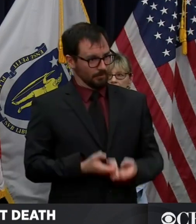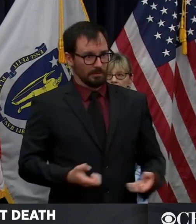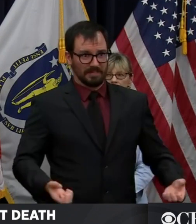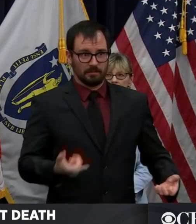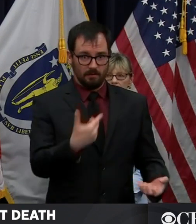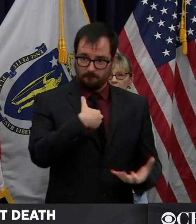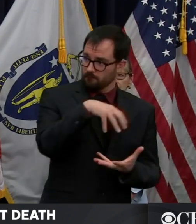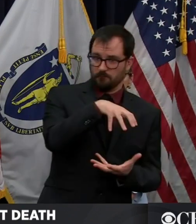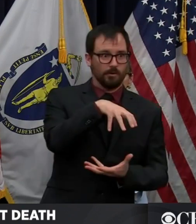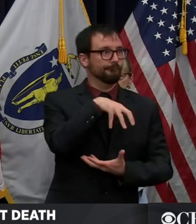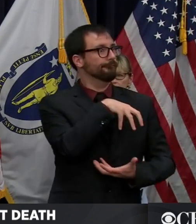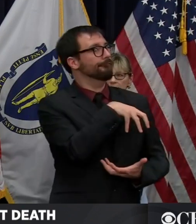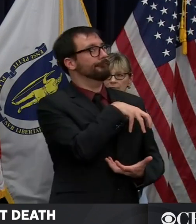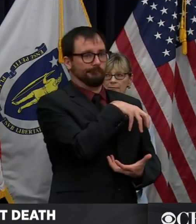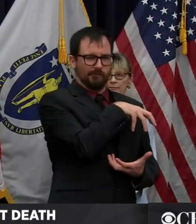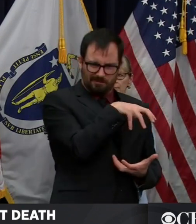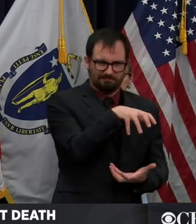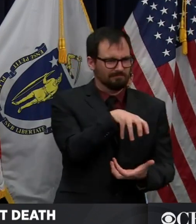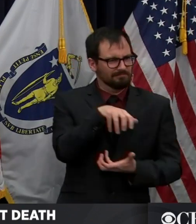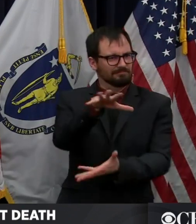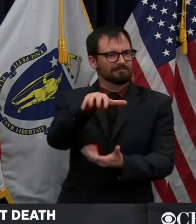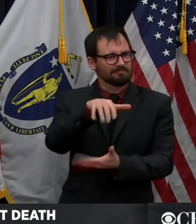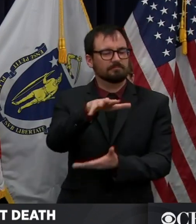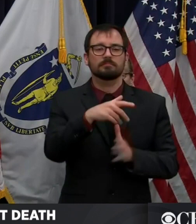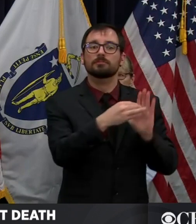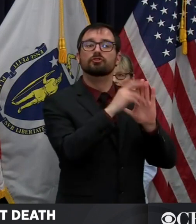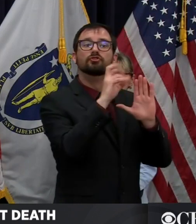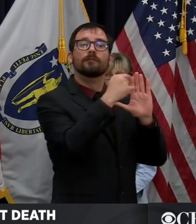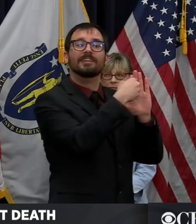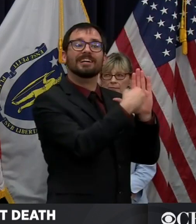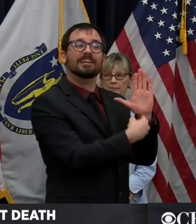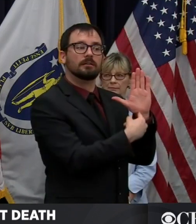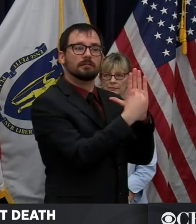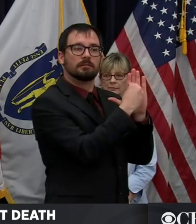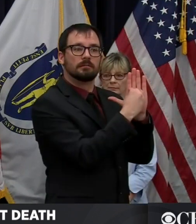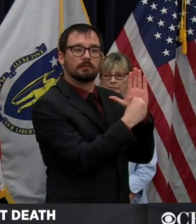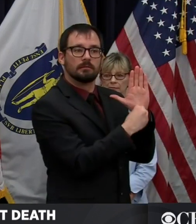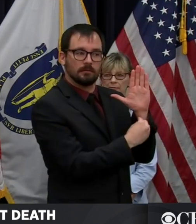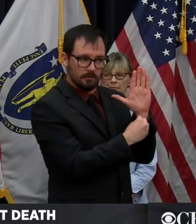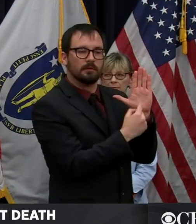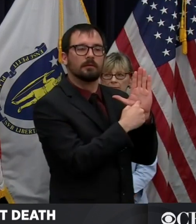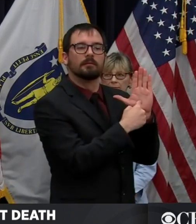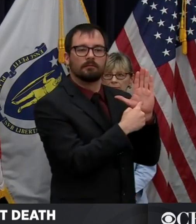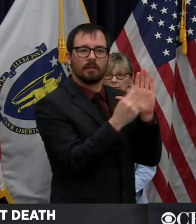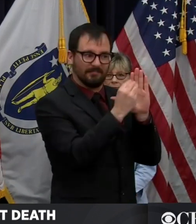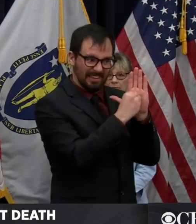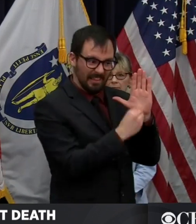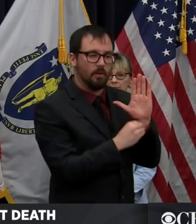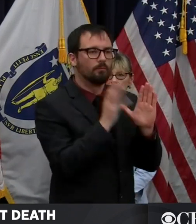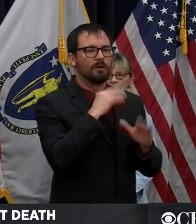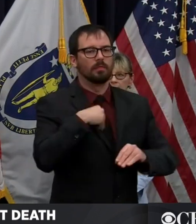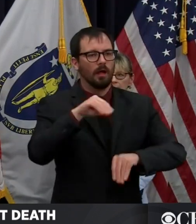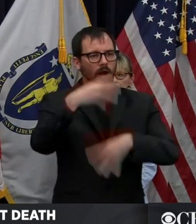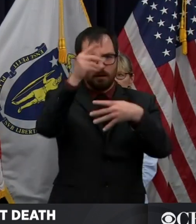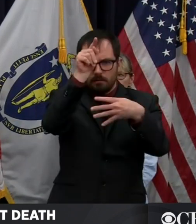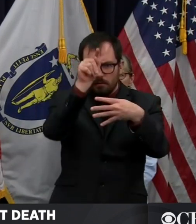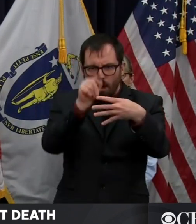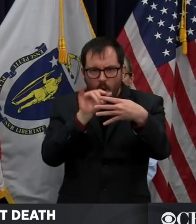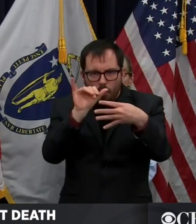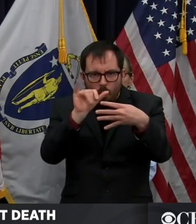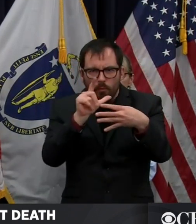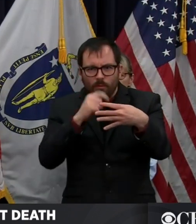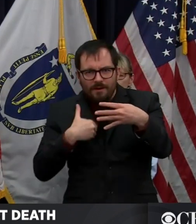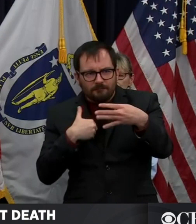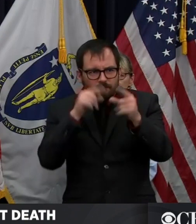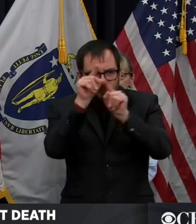lines, please fill out the survey and we'll get them into the database. To be clear, the supply hub is not collecting or distributing